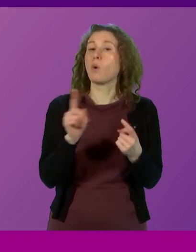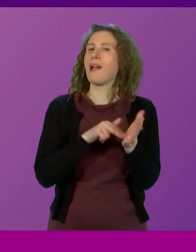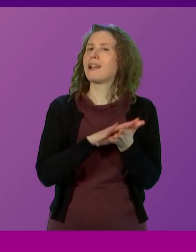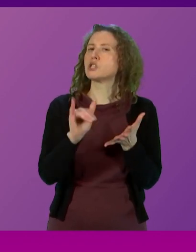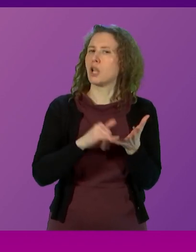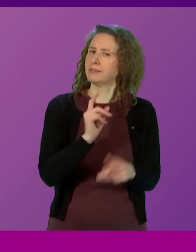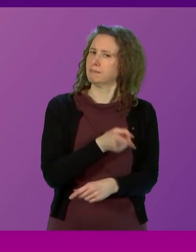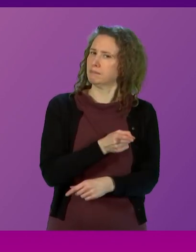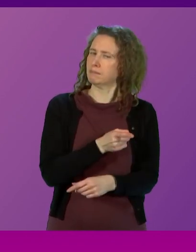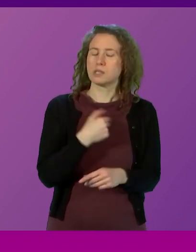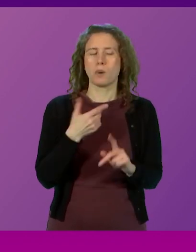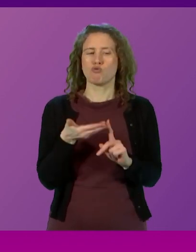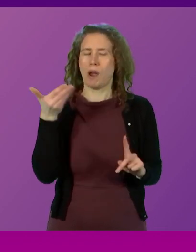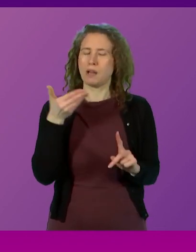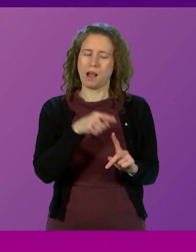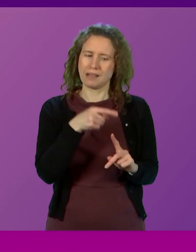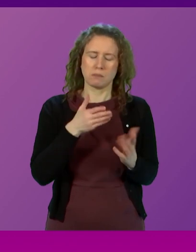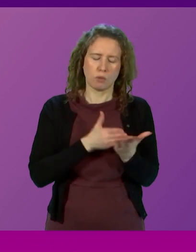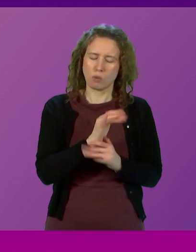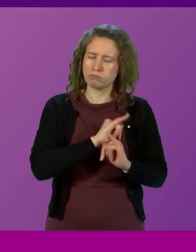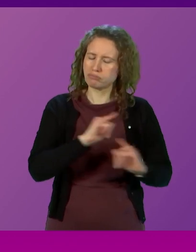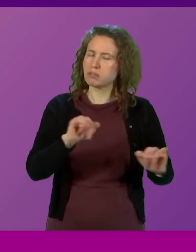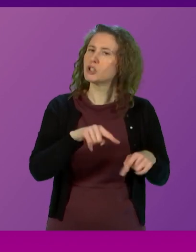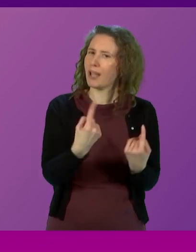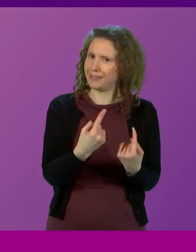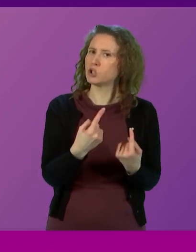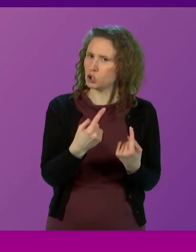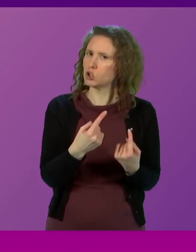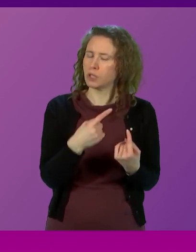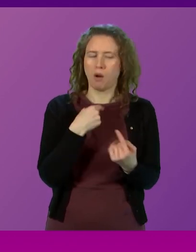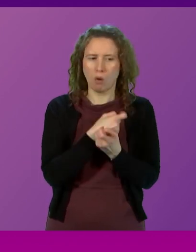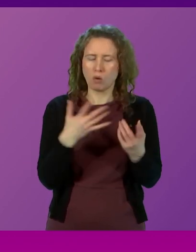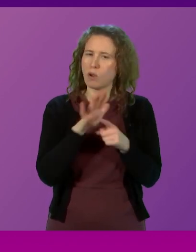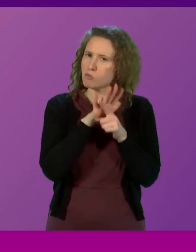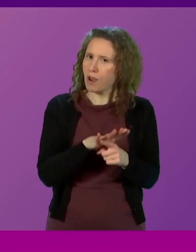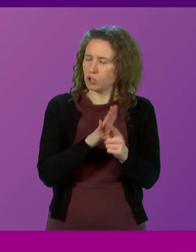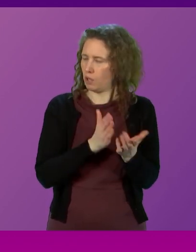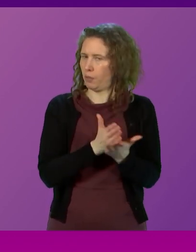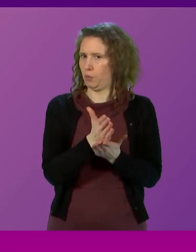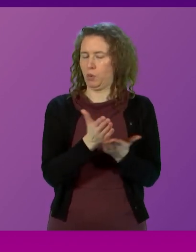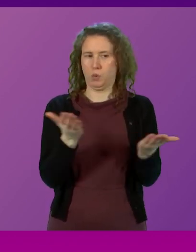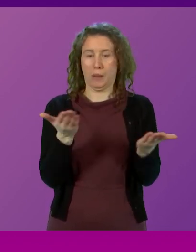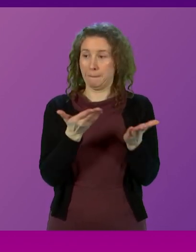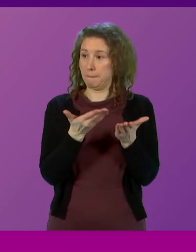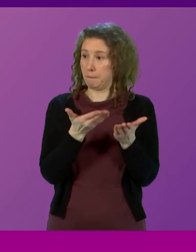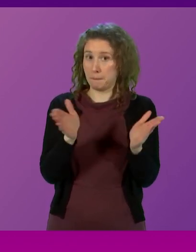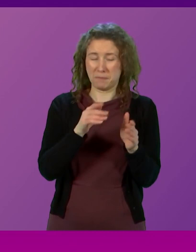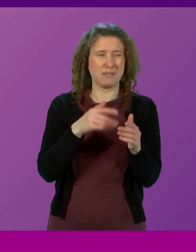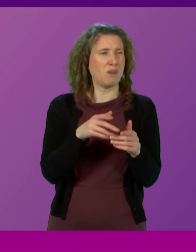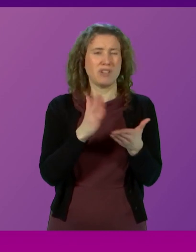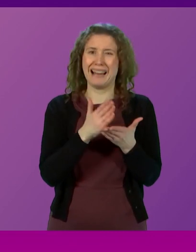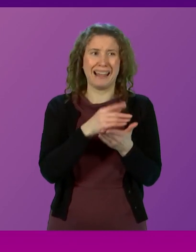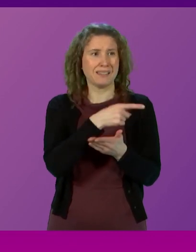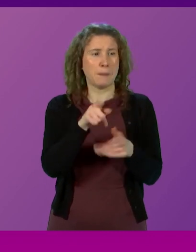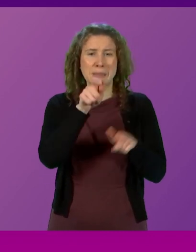Service. We recognise the challenges the NHS faces and the pressures that are borne by the outstanding public servants who work in the